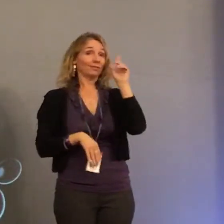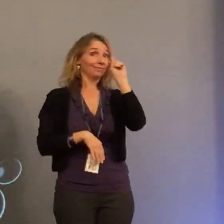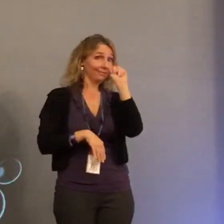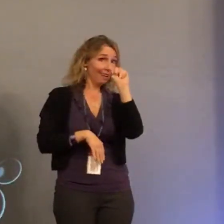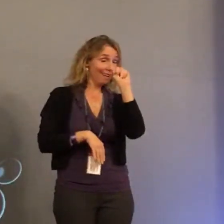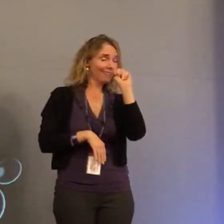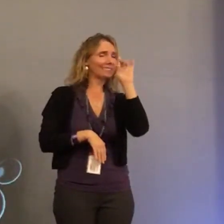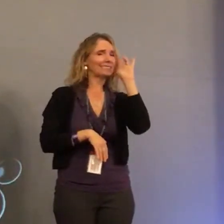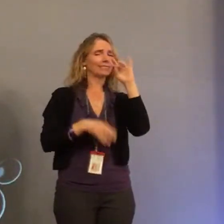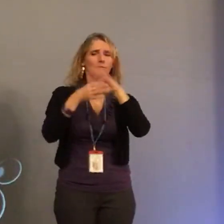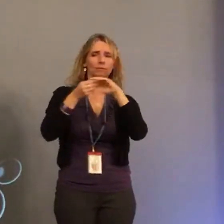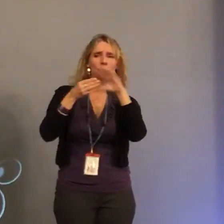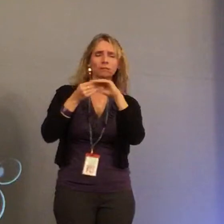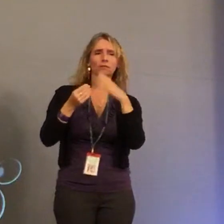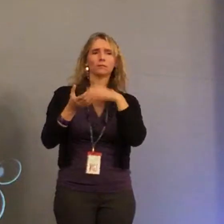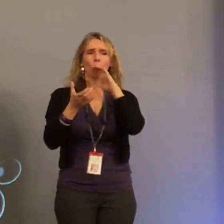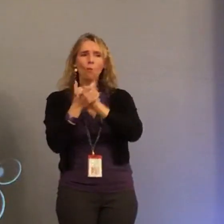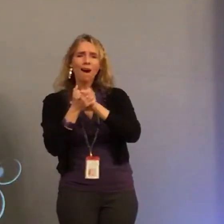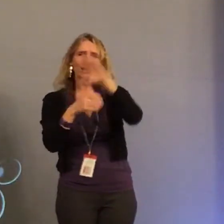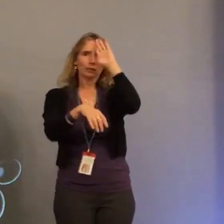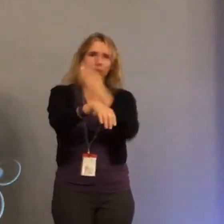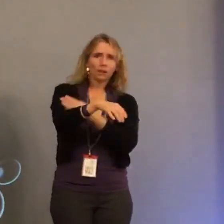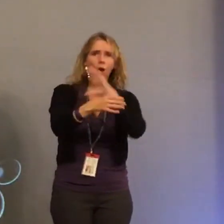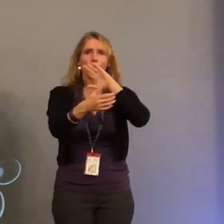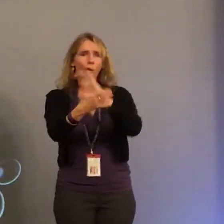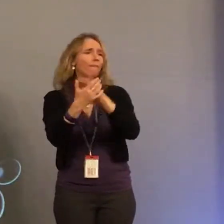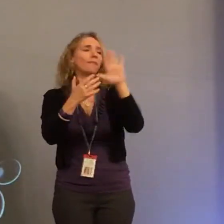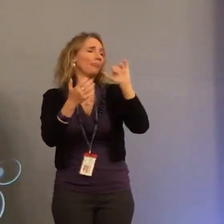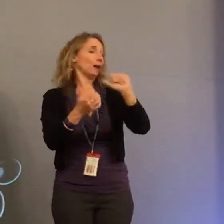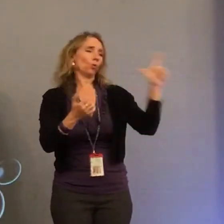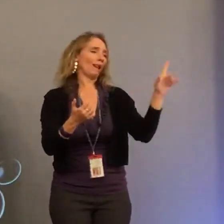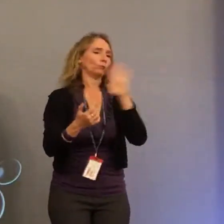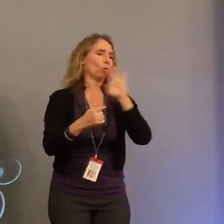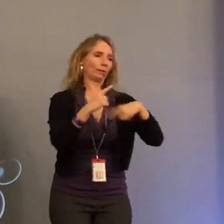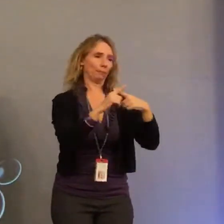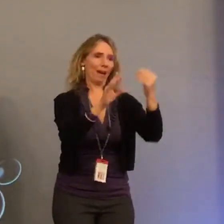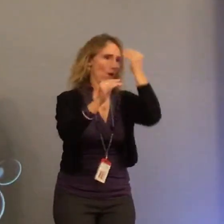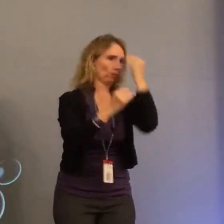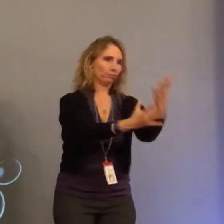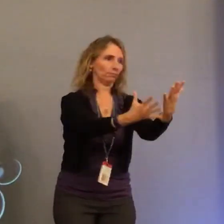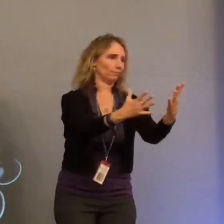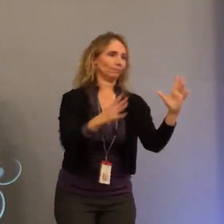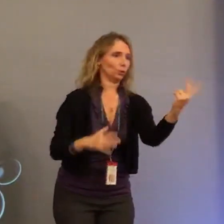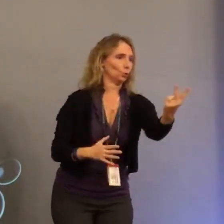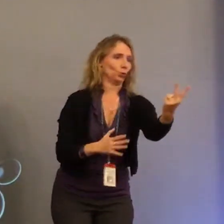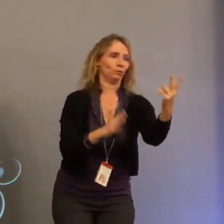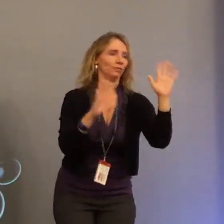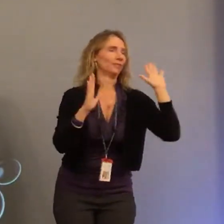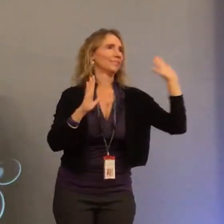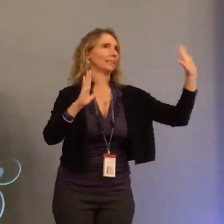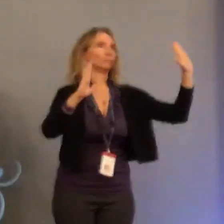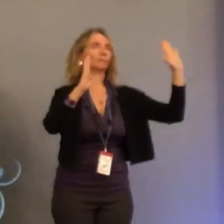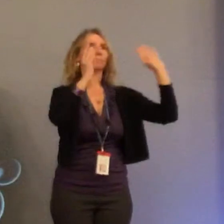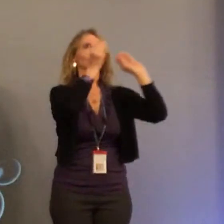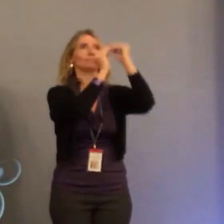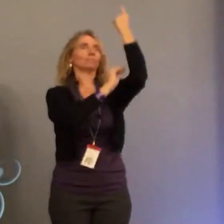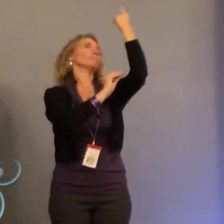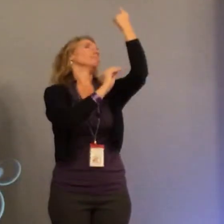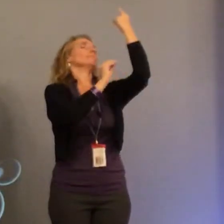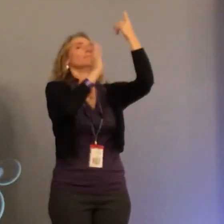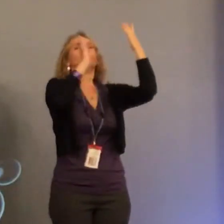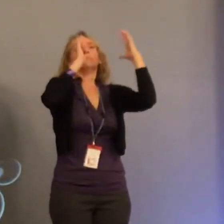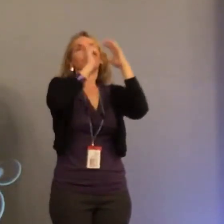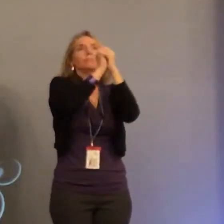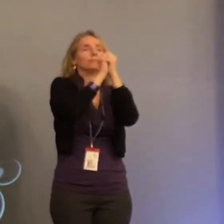community. And I feel responsible, because Don has shared, you know, I have a wife and son, wife and son, wife and son. I mean, it's all he talked about. He talked